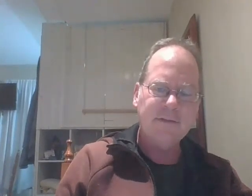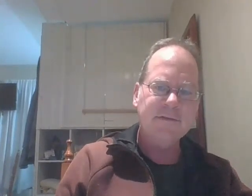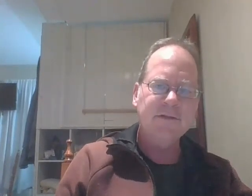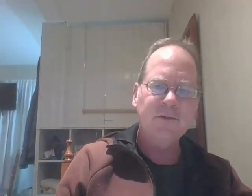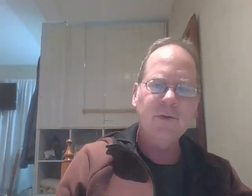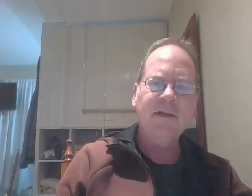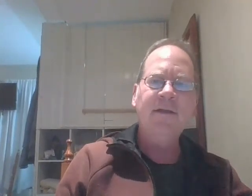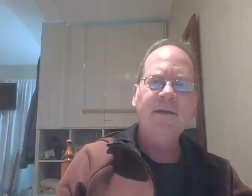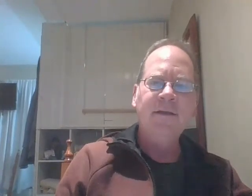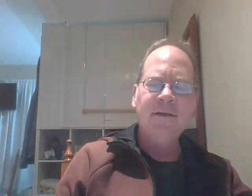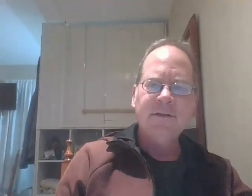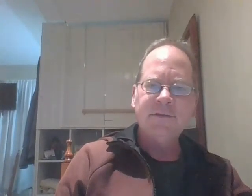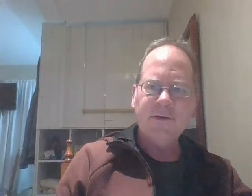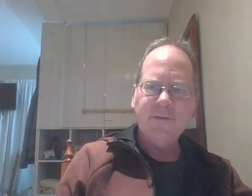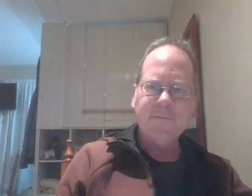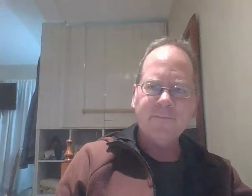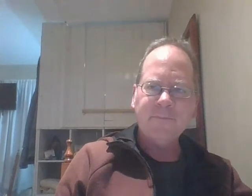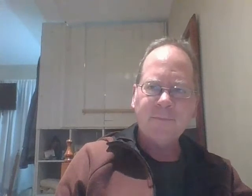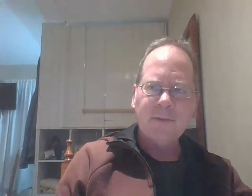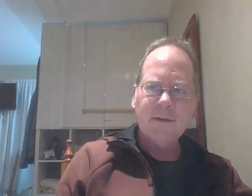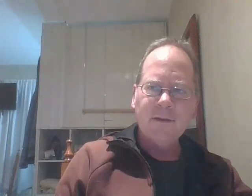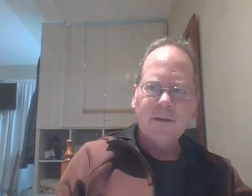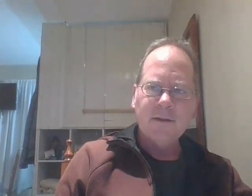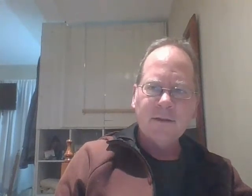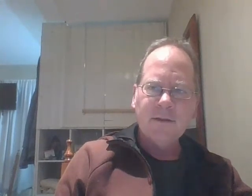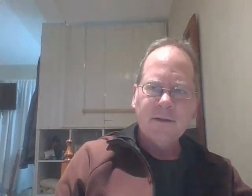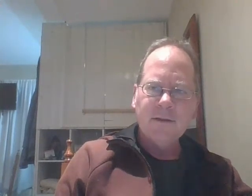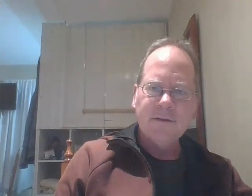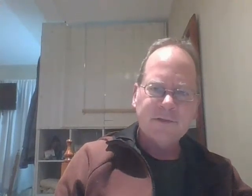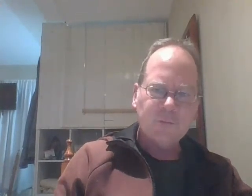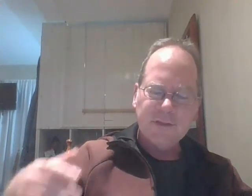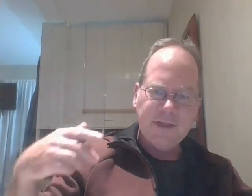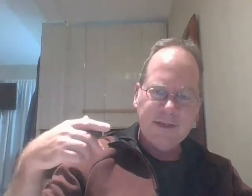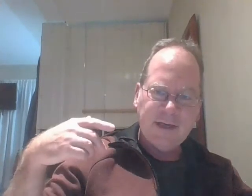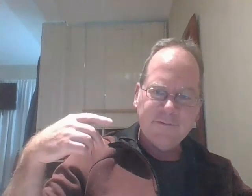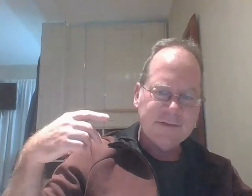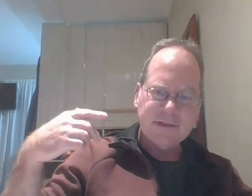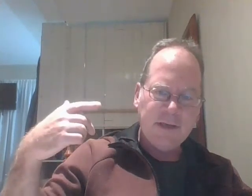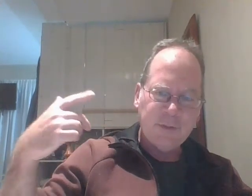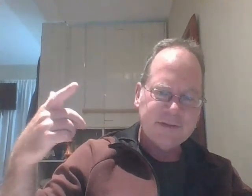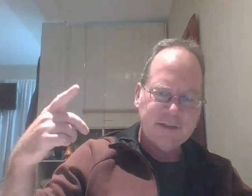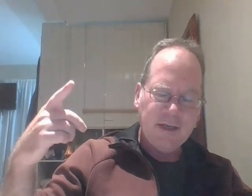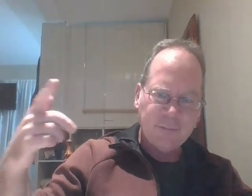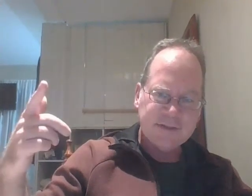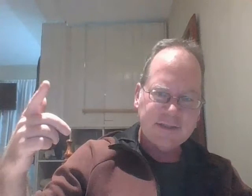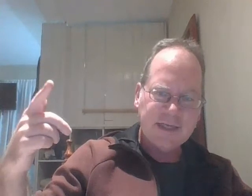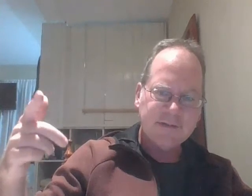things in a good way so since we're in kind of in such a person unprecedented times because the